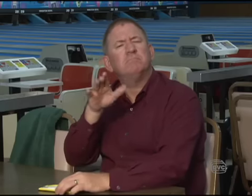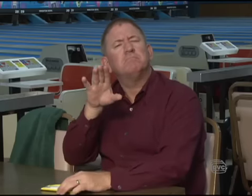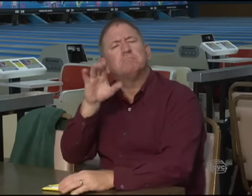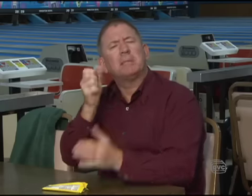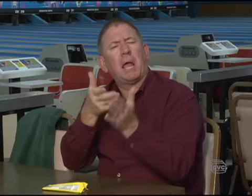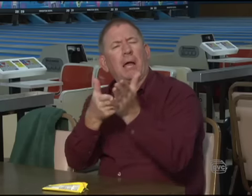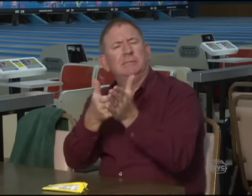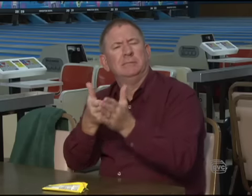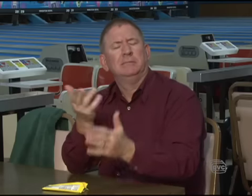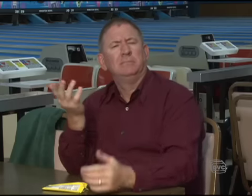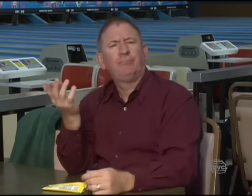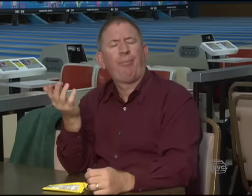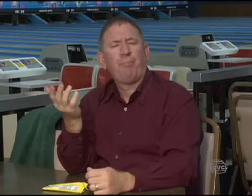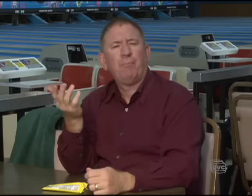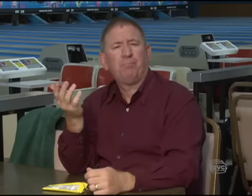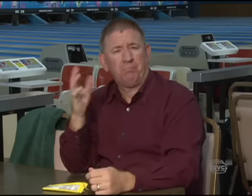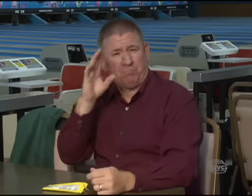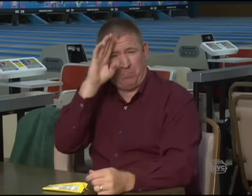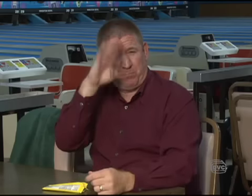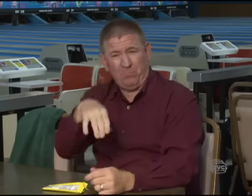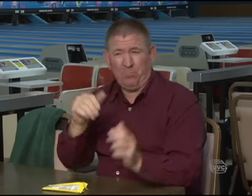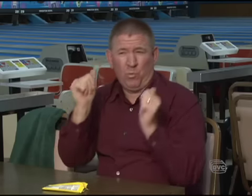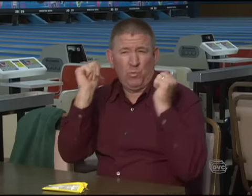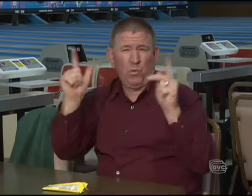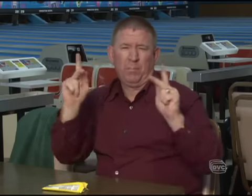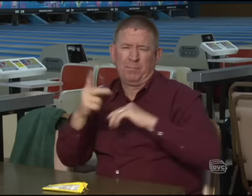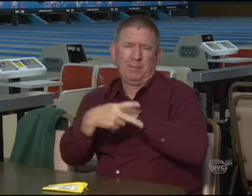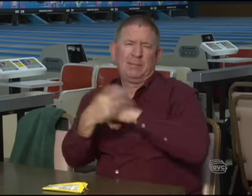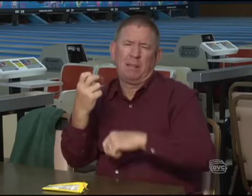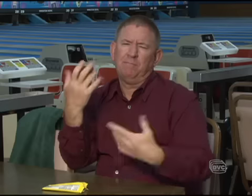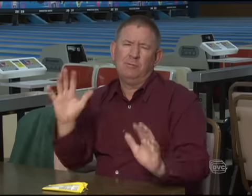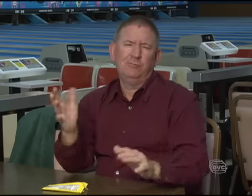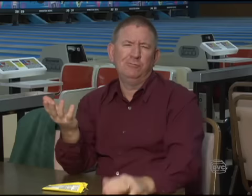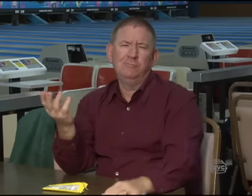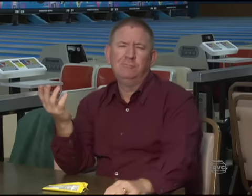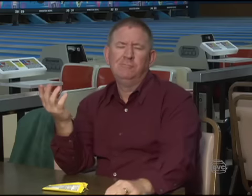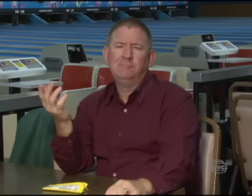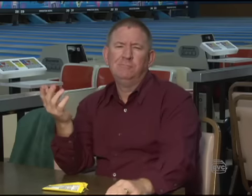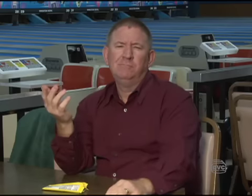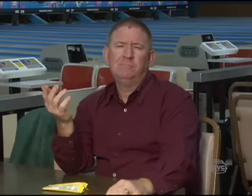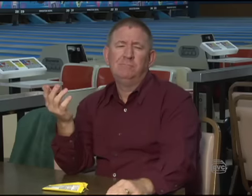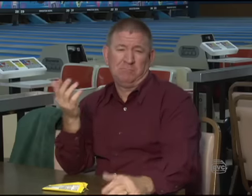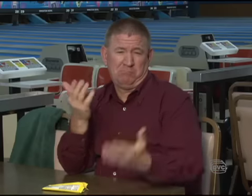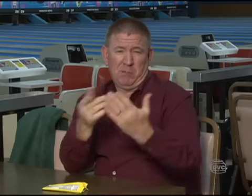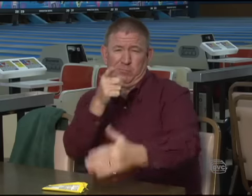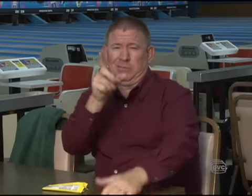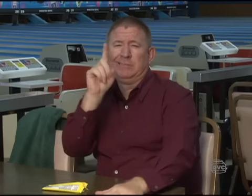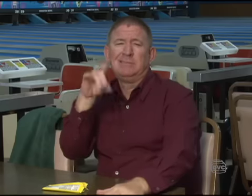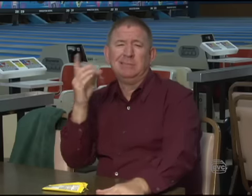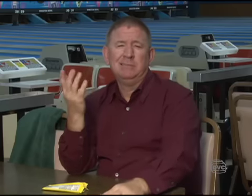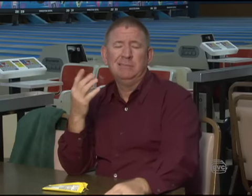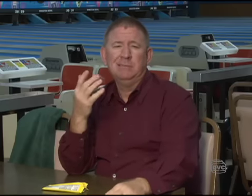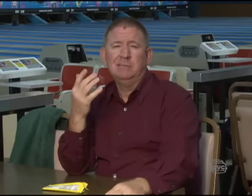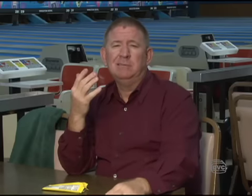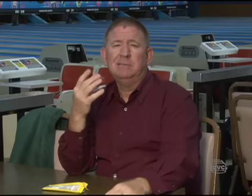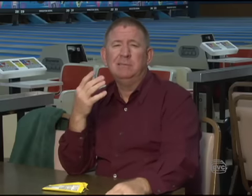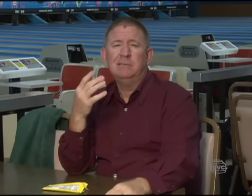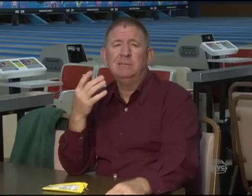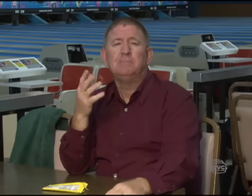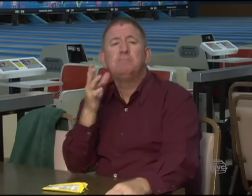Let's be honest. You know, a lot of people steal. Maybe you've done it, too. Maybe